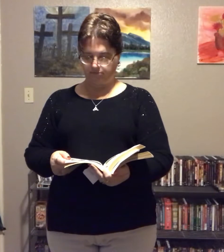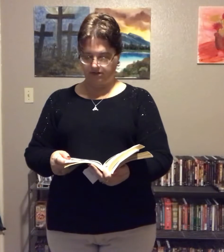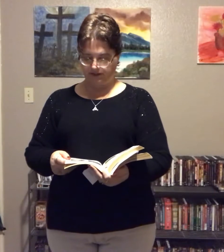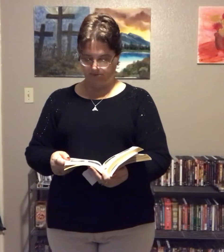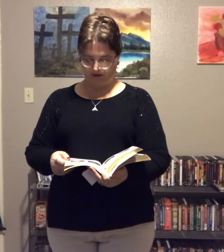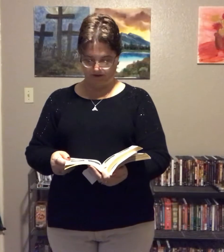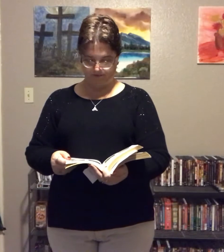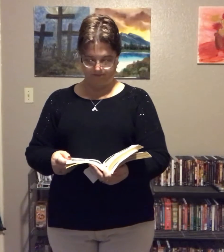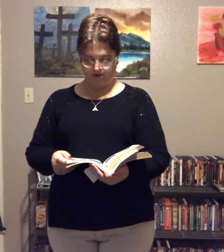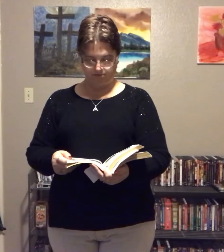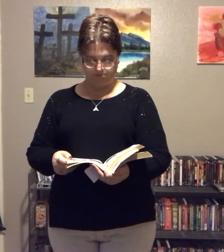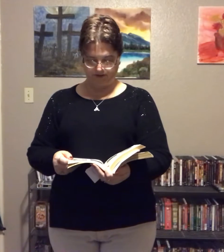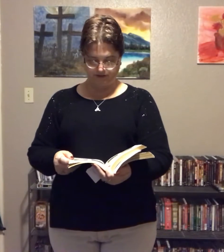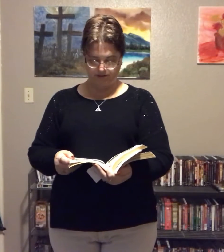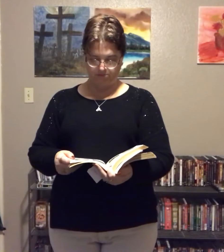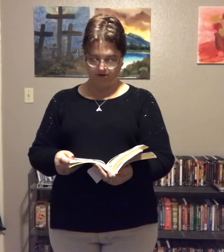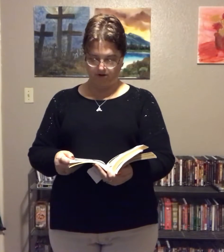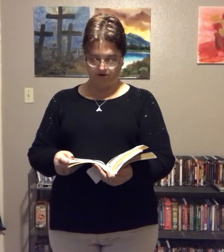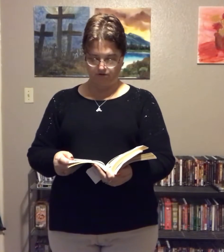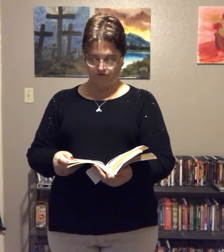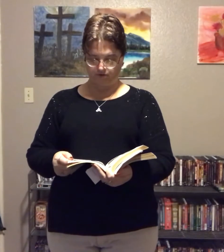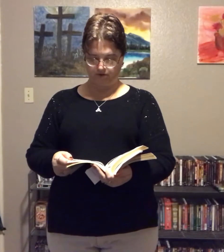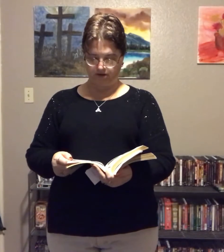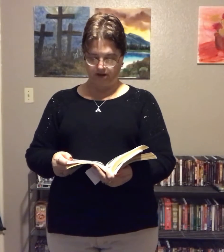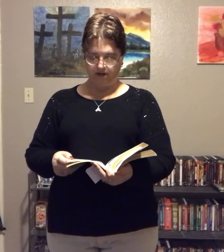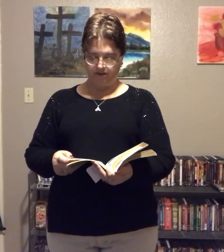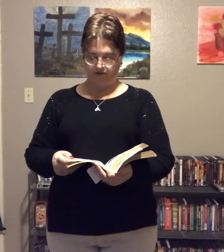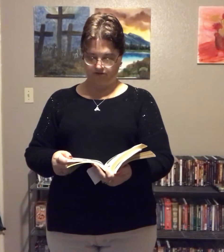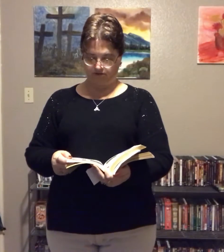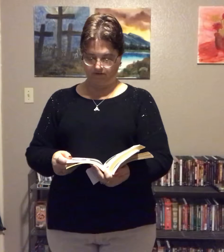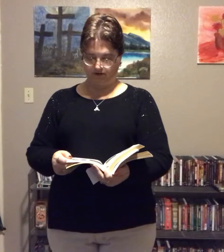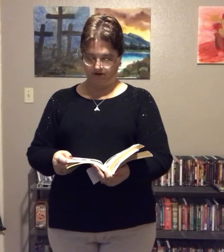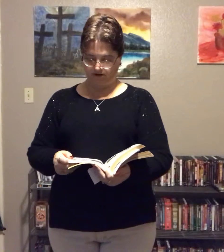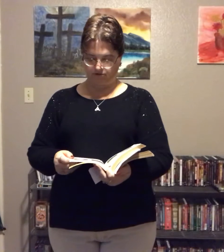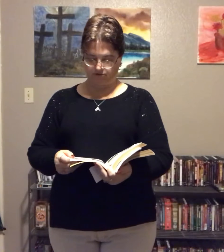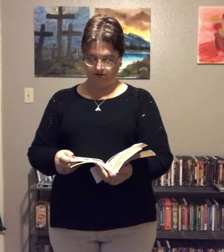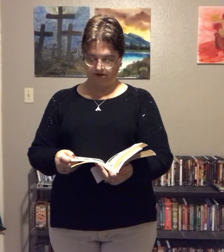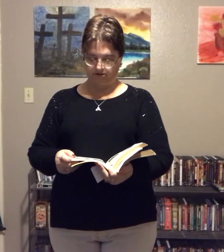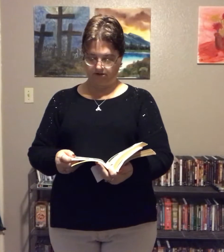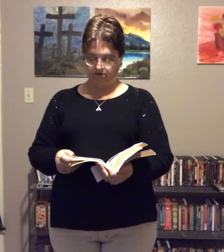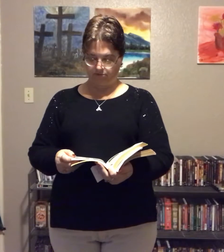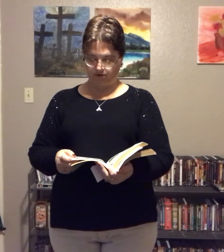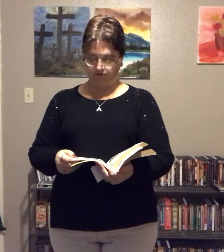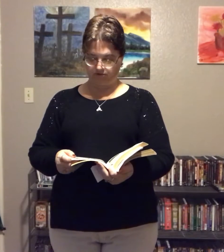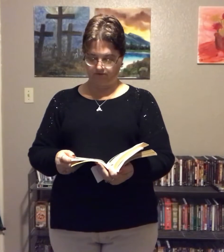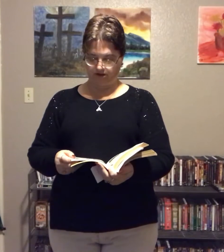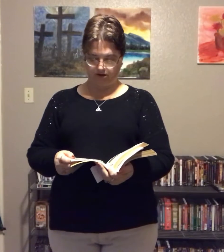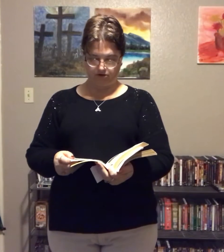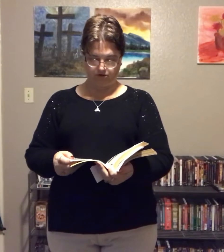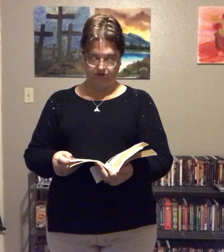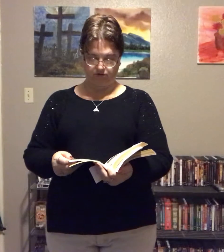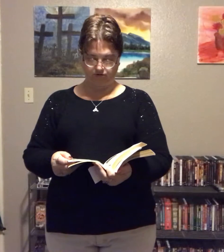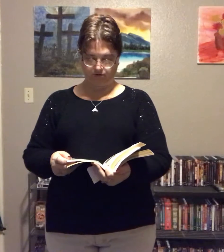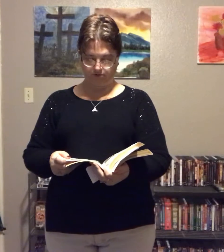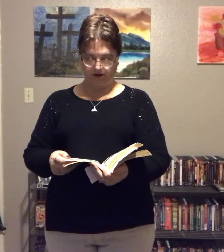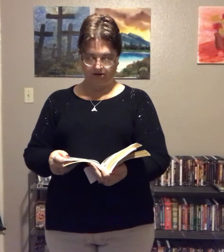bulimic, then gym beyond control, then starving and exercising compulsively to control the weight.